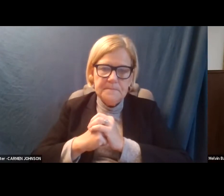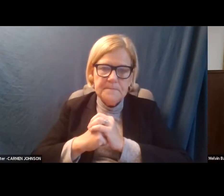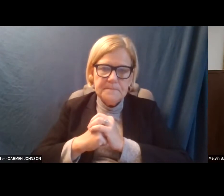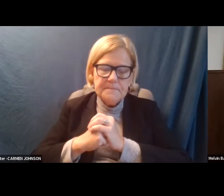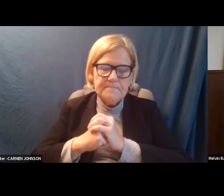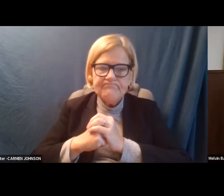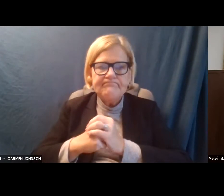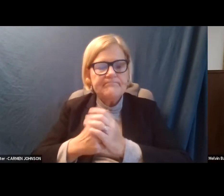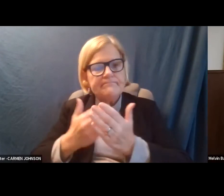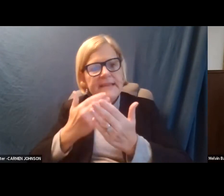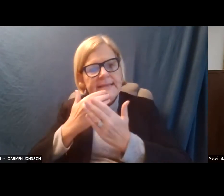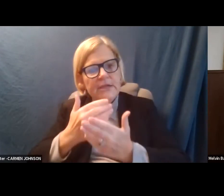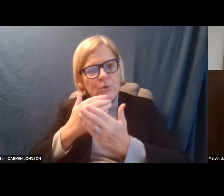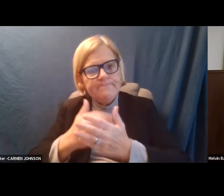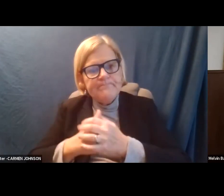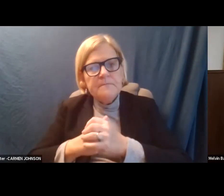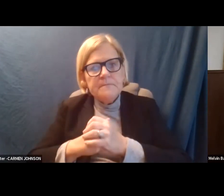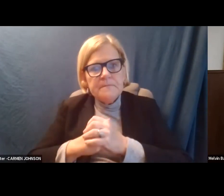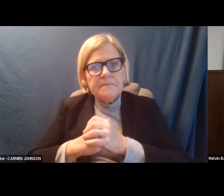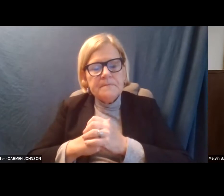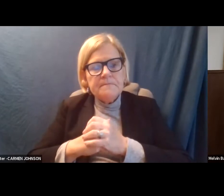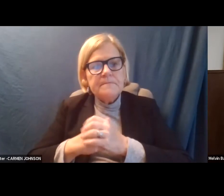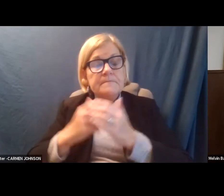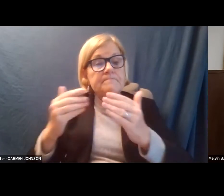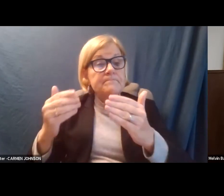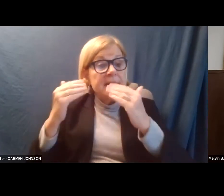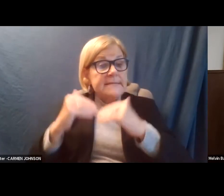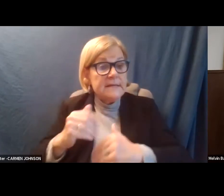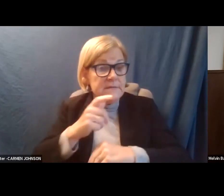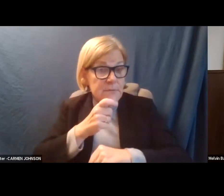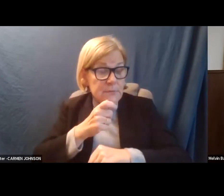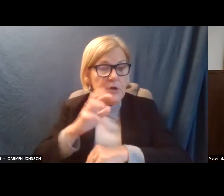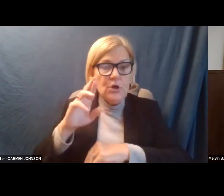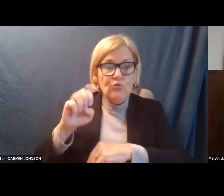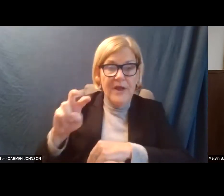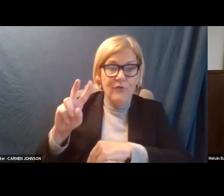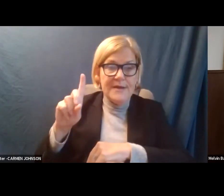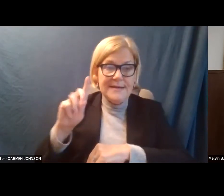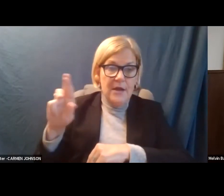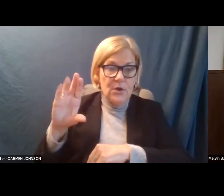Thank you very much. Uh, the next hand up is Reverend Dr. Cook.